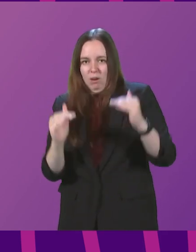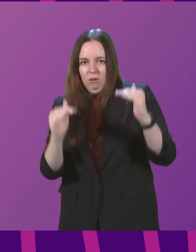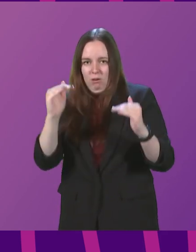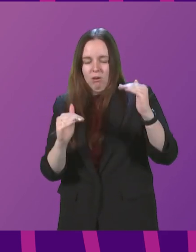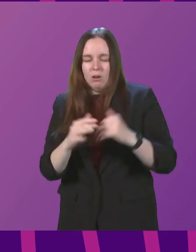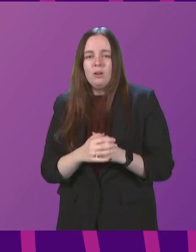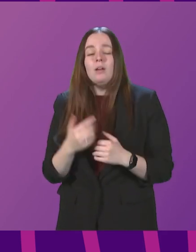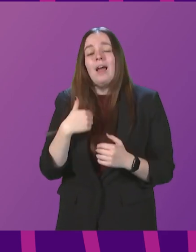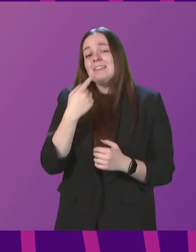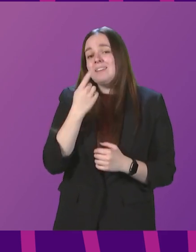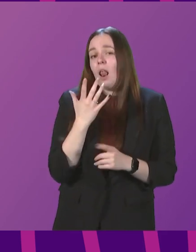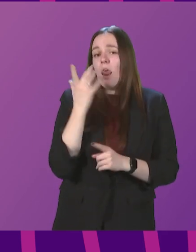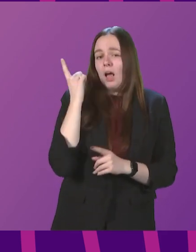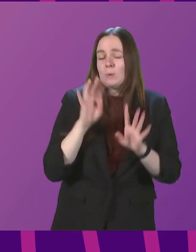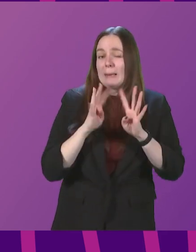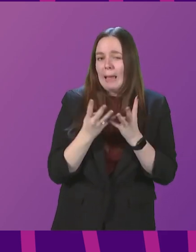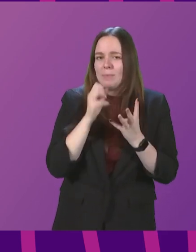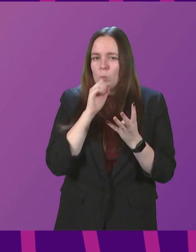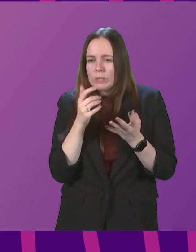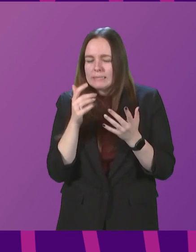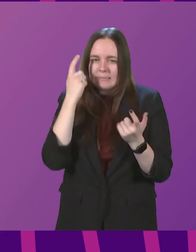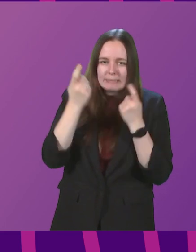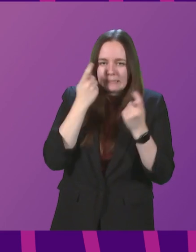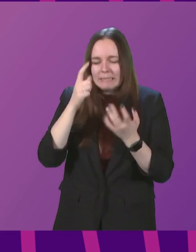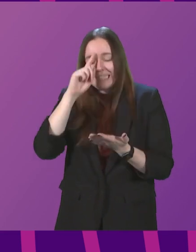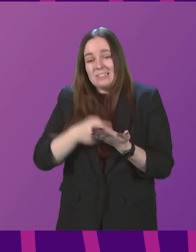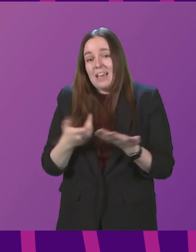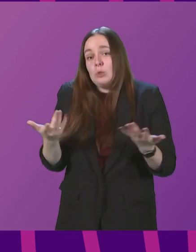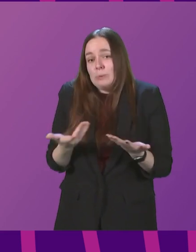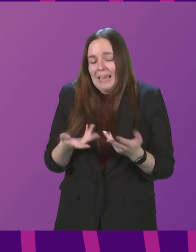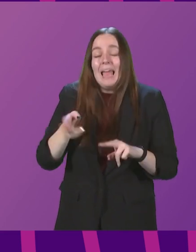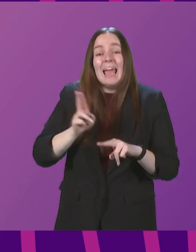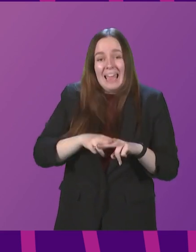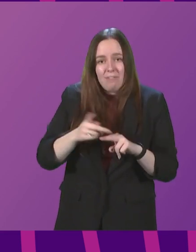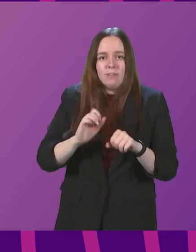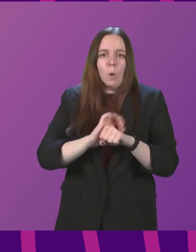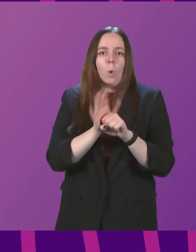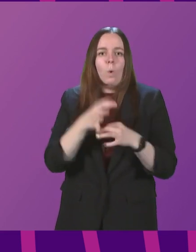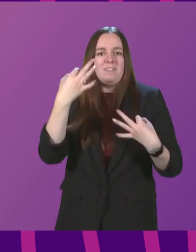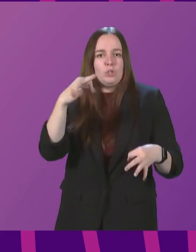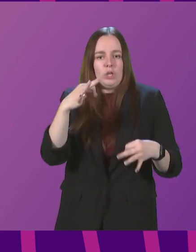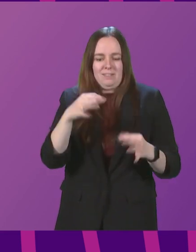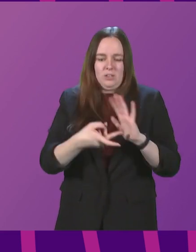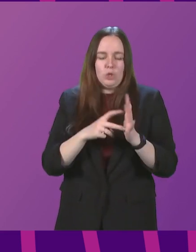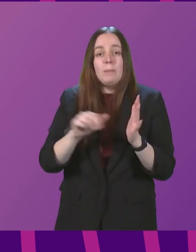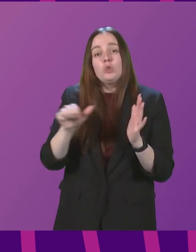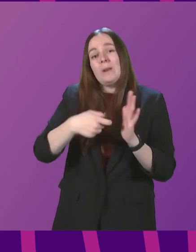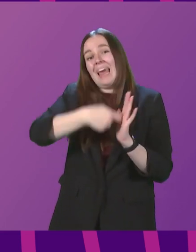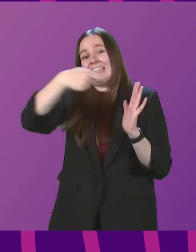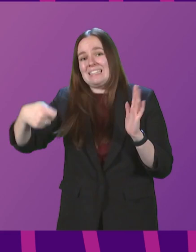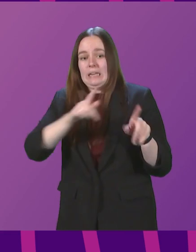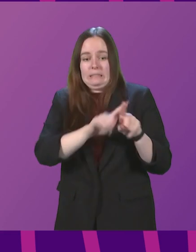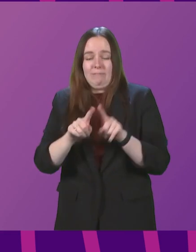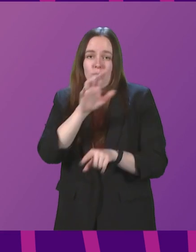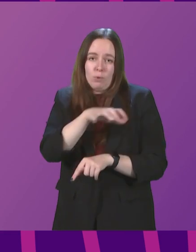last week that the Cabinet would consider and decide today whether or not to extend the certification scheme to other premises, such